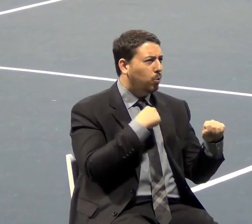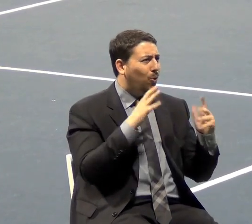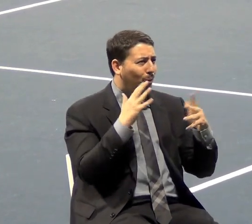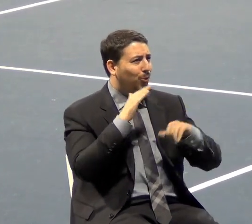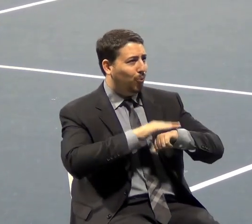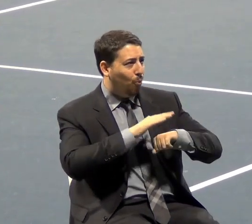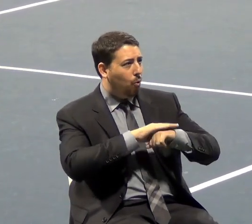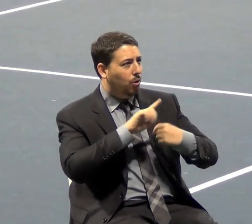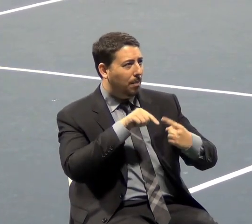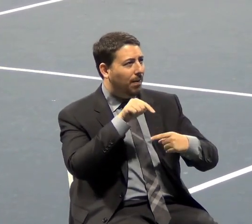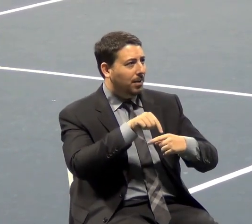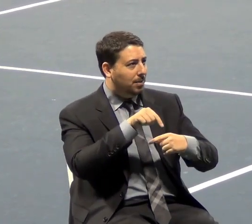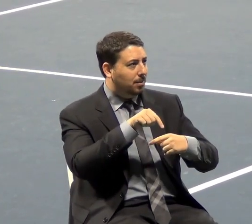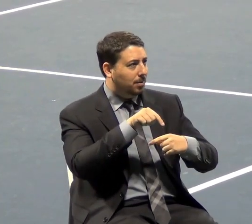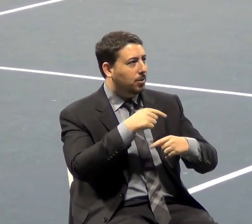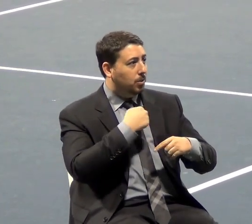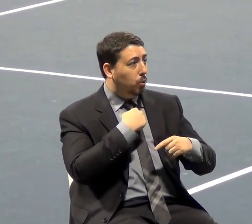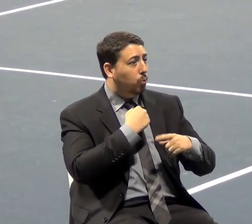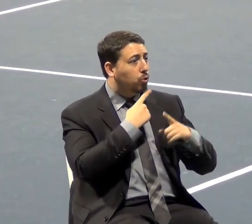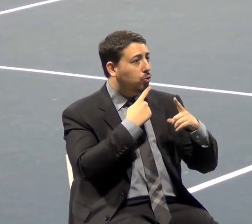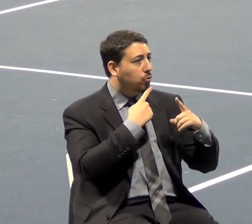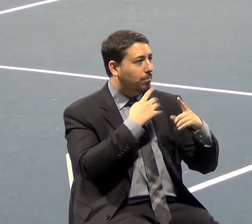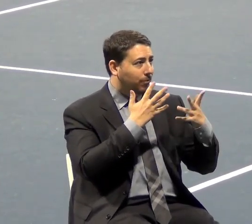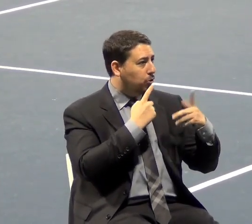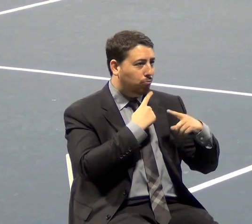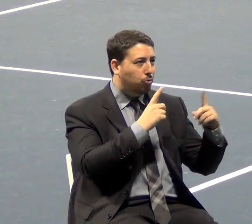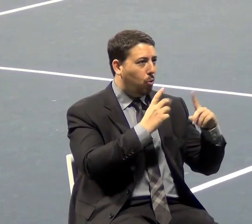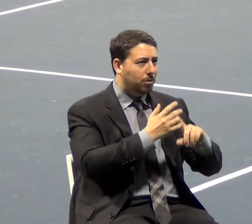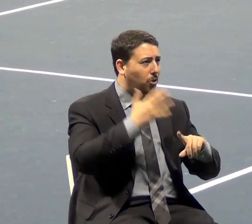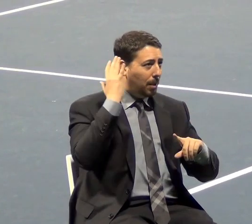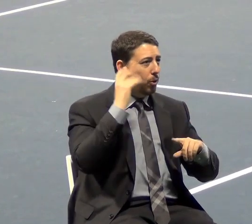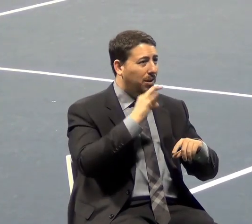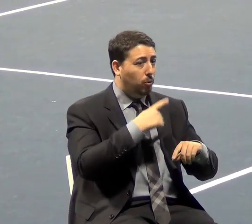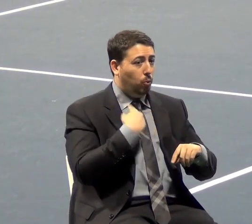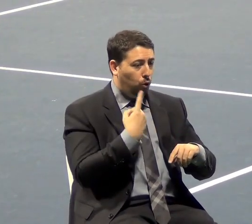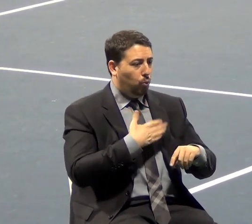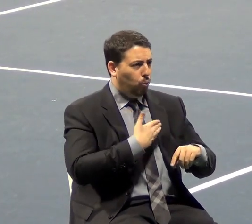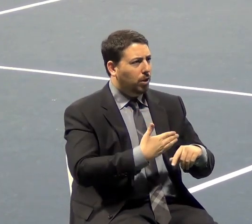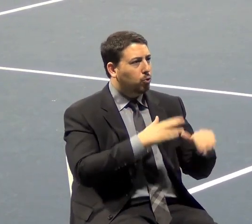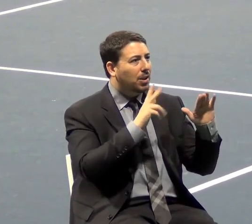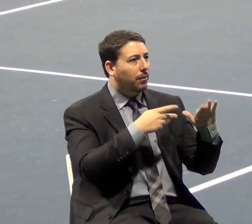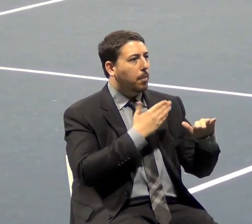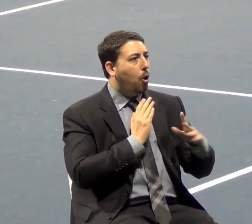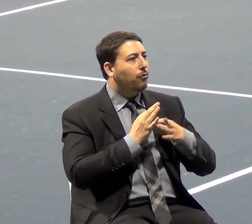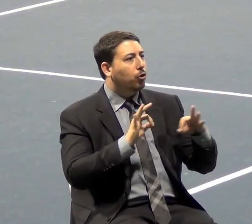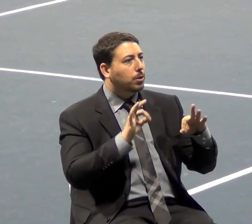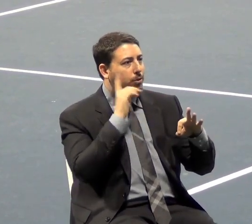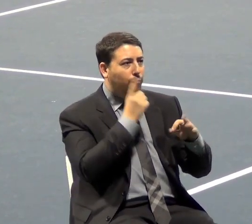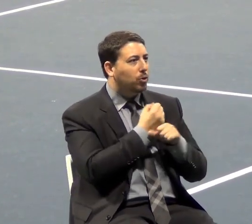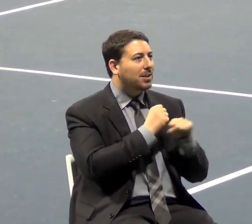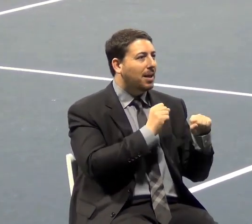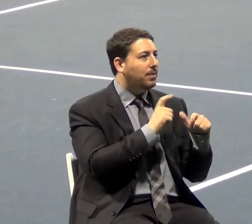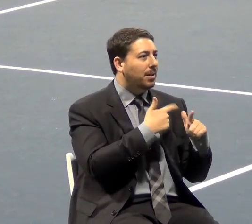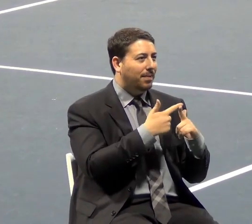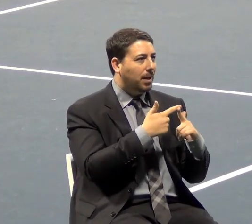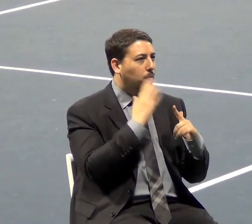were told if we're willing to give up some of our freedoms for wanting to be safe, that we're going to have neither.